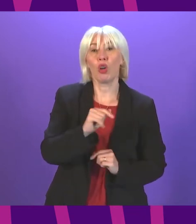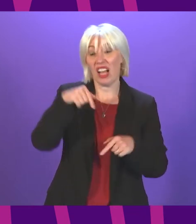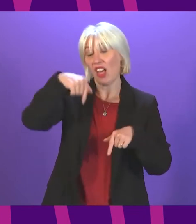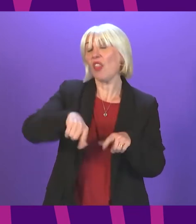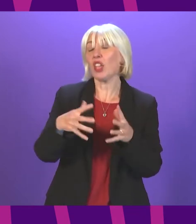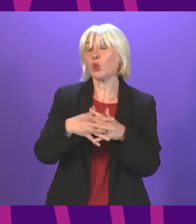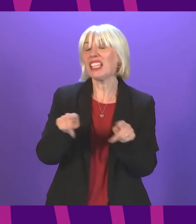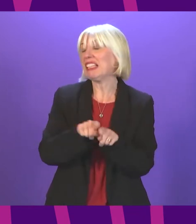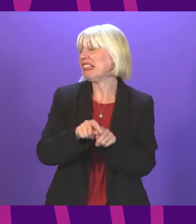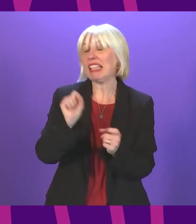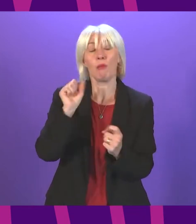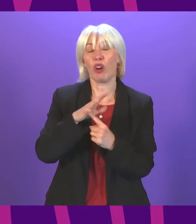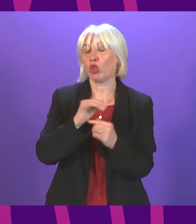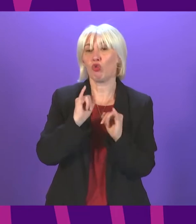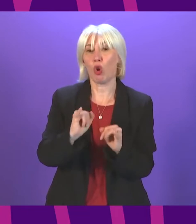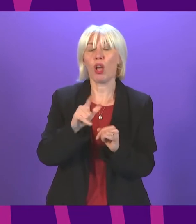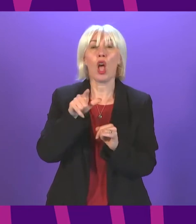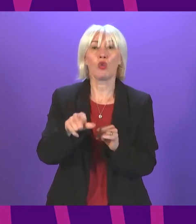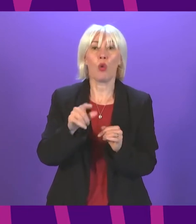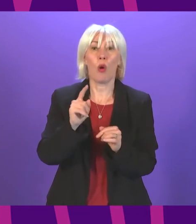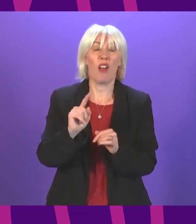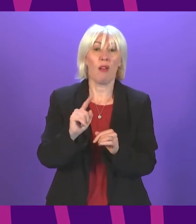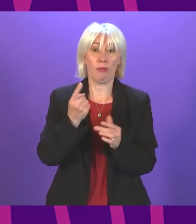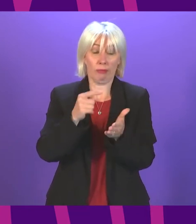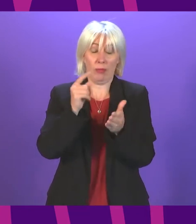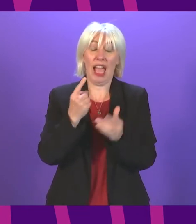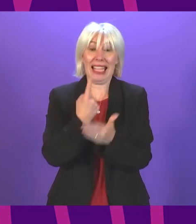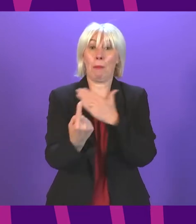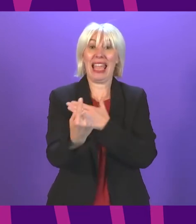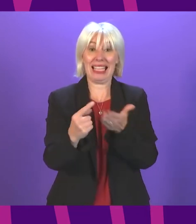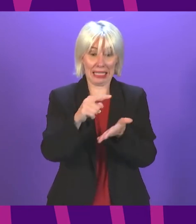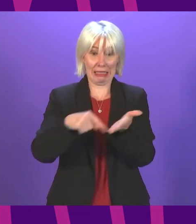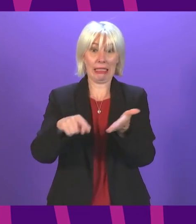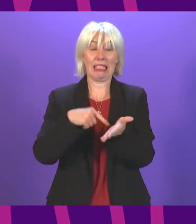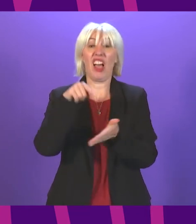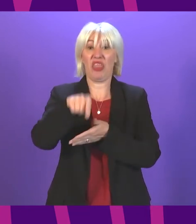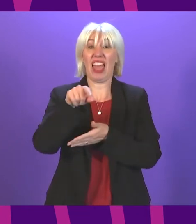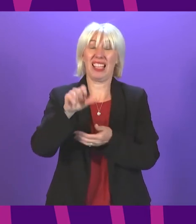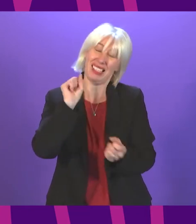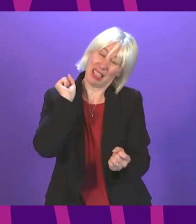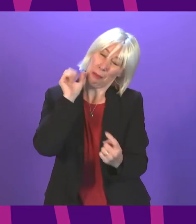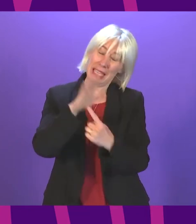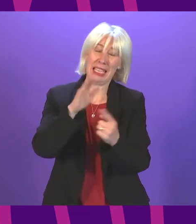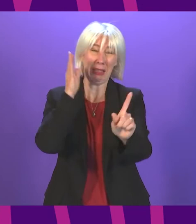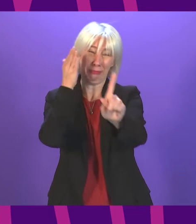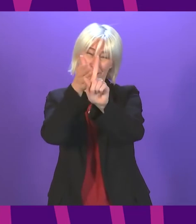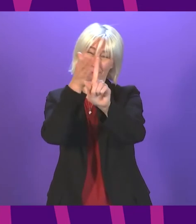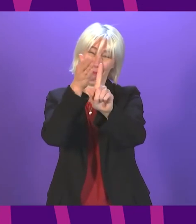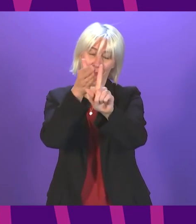referendum is front and centre of the First Minister's plans for the year ahead. In a statement